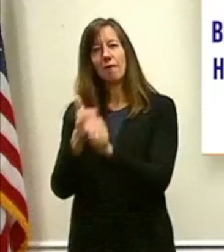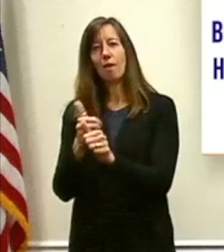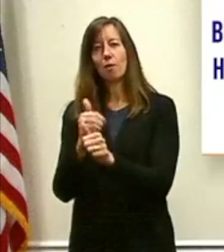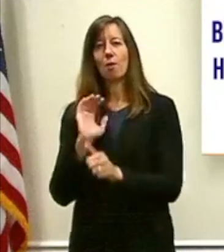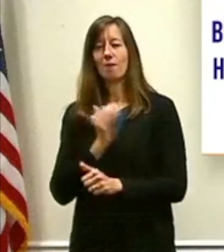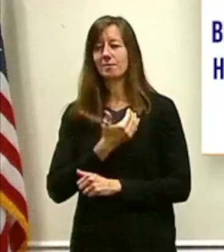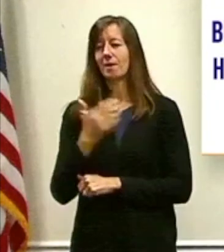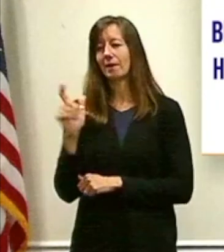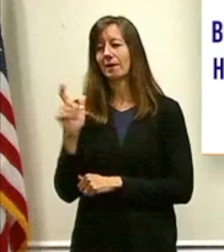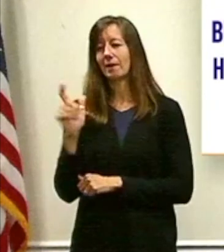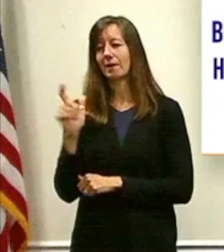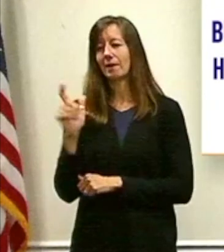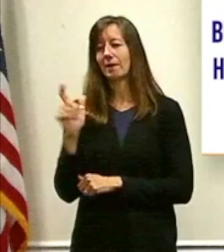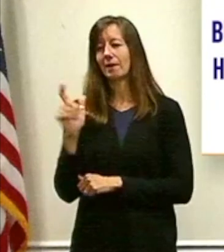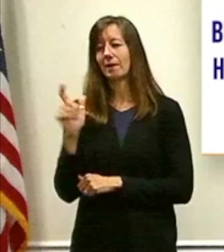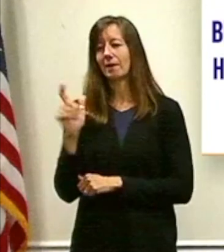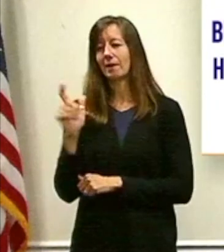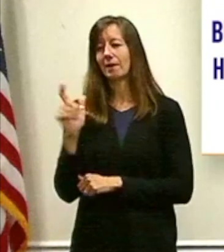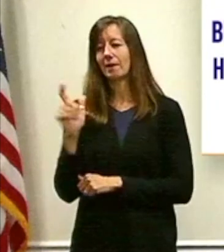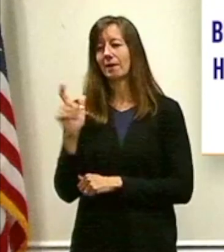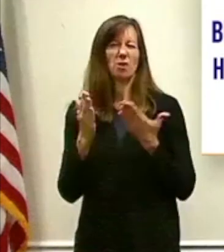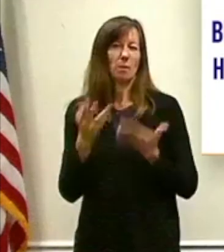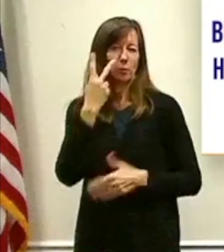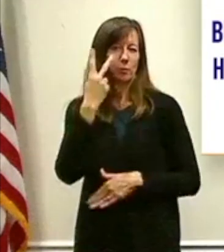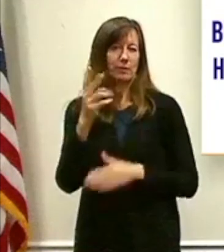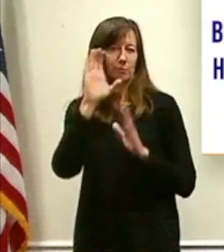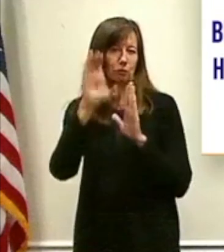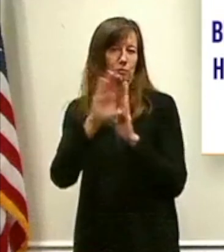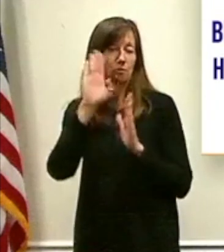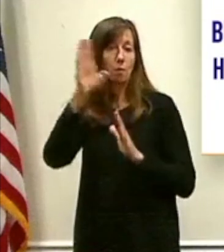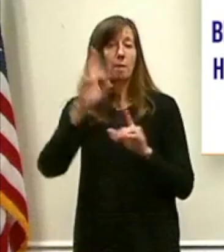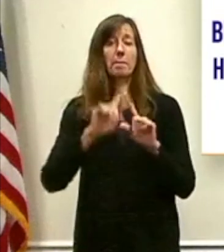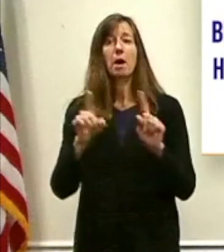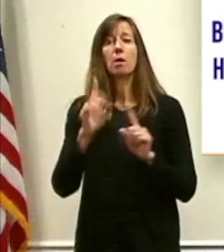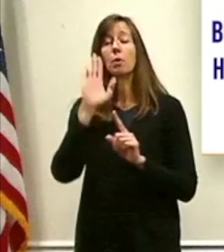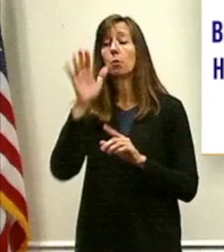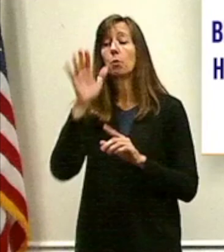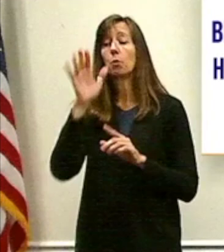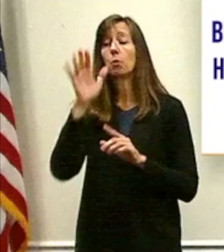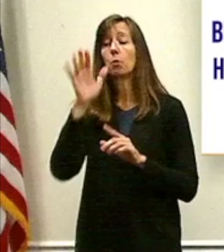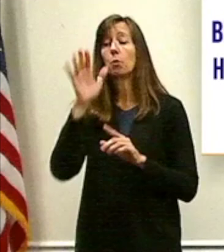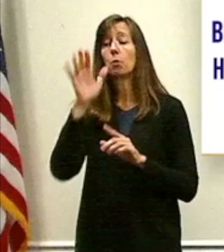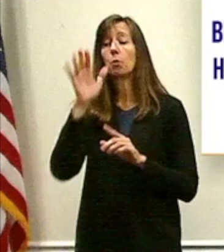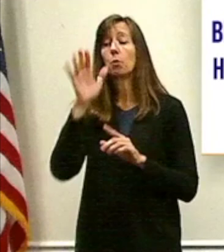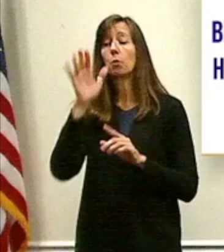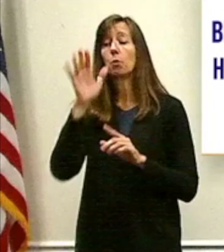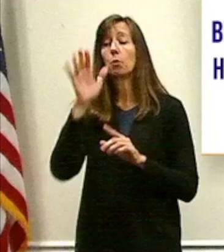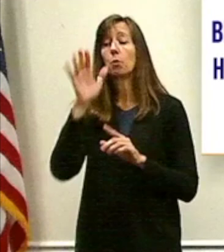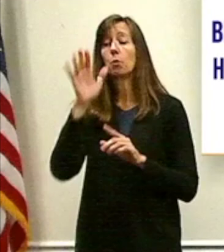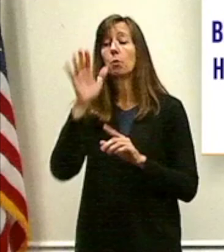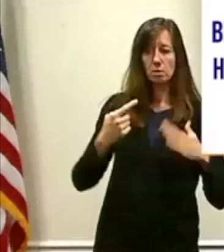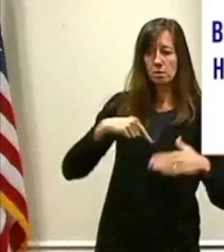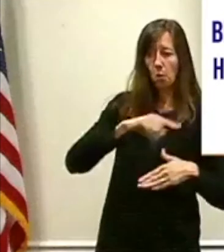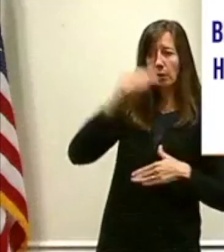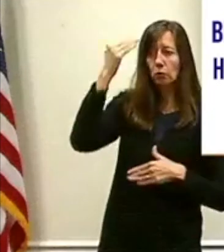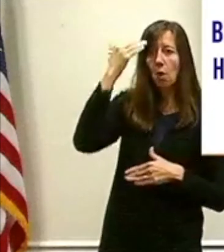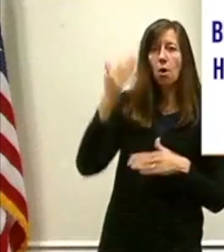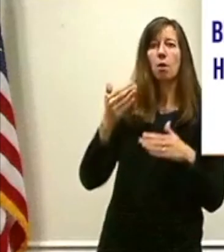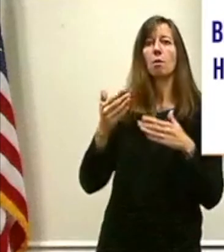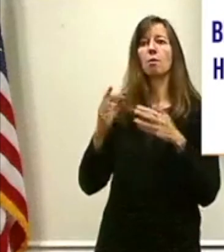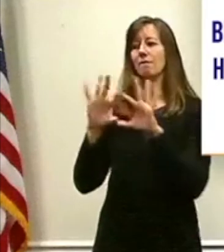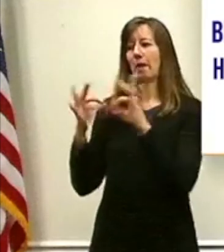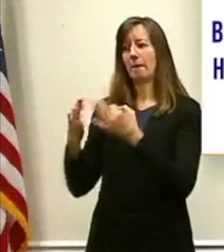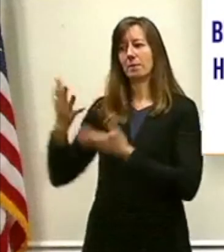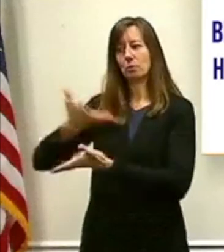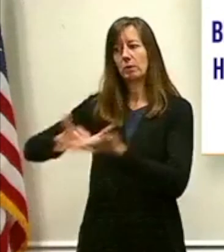see them, but we are going trick-or-treating. We're going to stay local. We're going to go to houses that we know, families that we generally interact with. Certainly don't want to